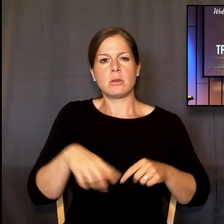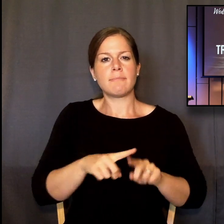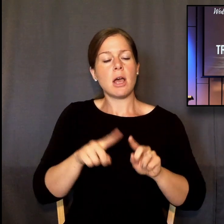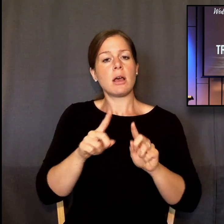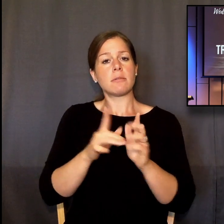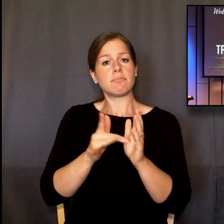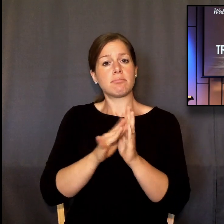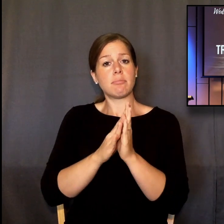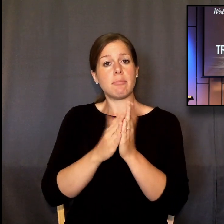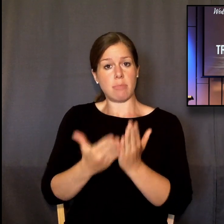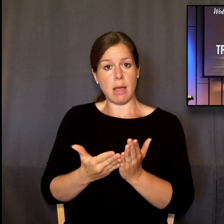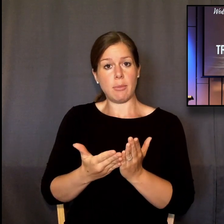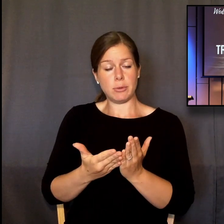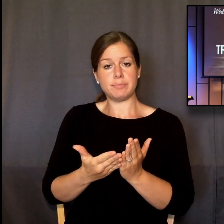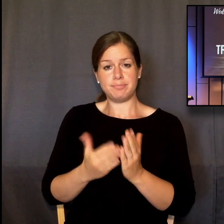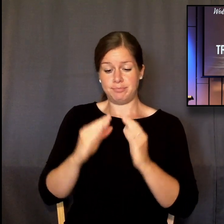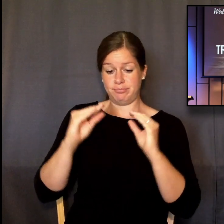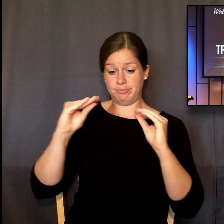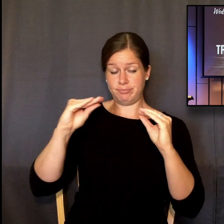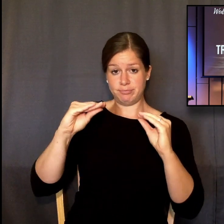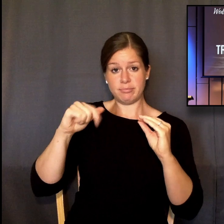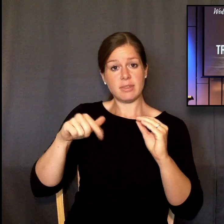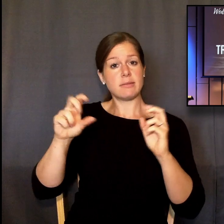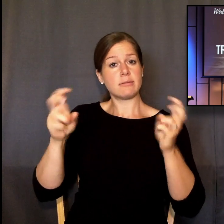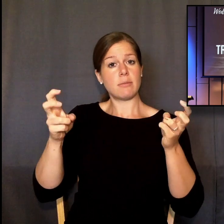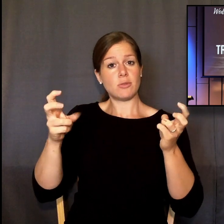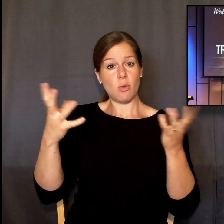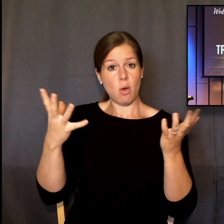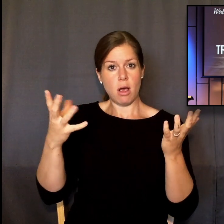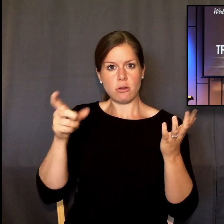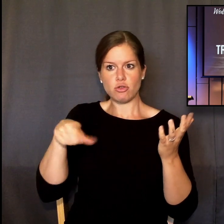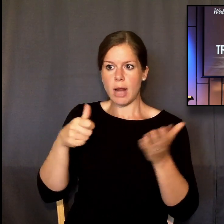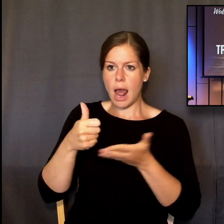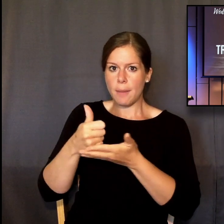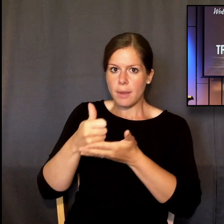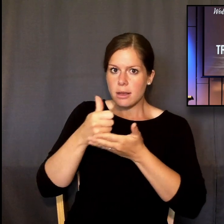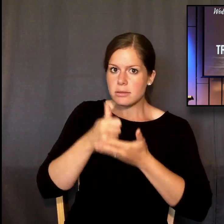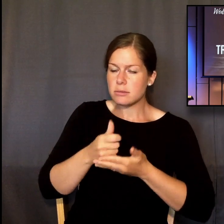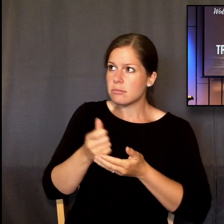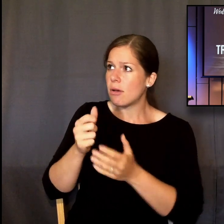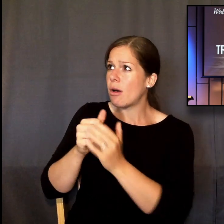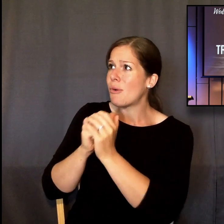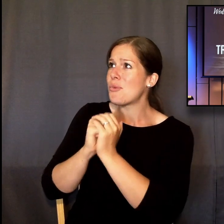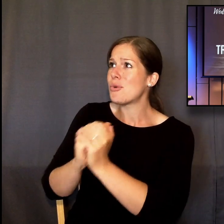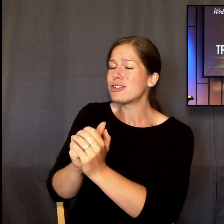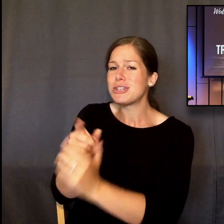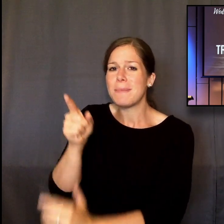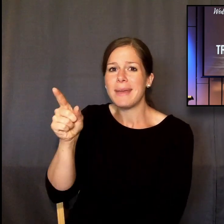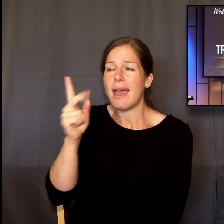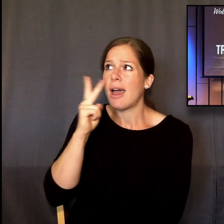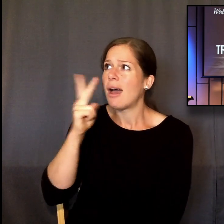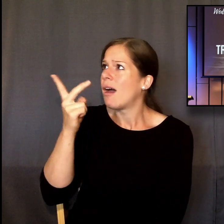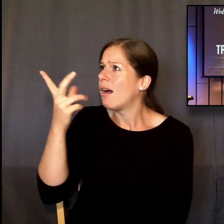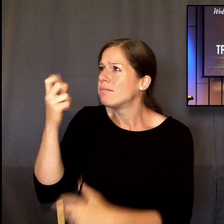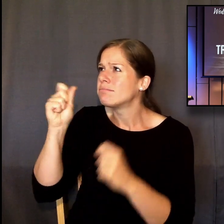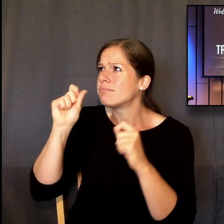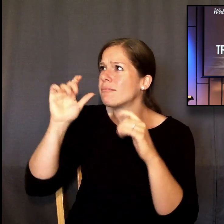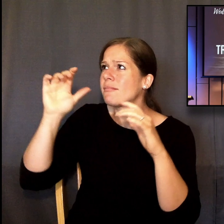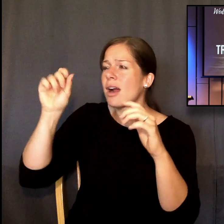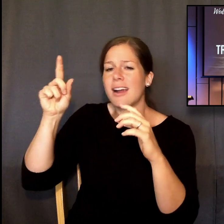it deals with this subject as a subject for worship and for hope. And so I hope that is, I hope